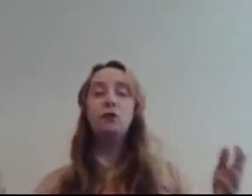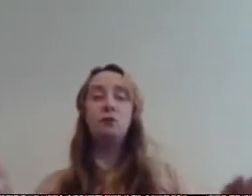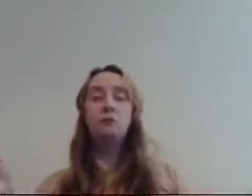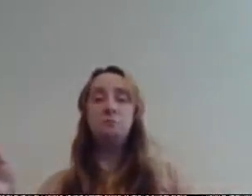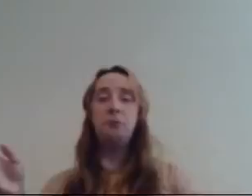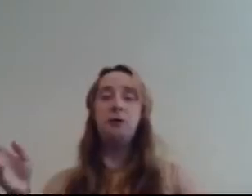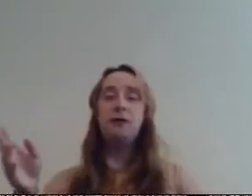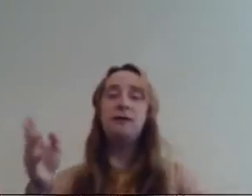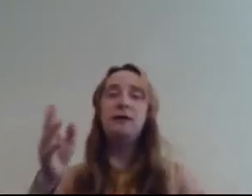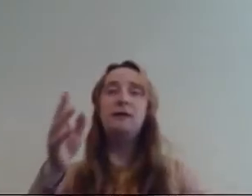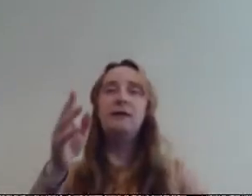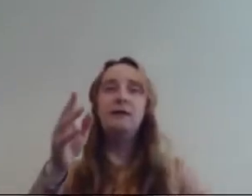but